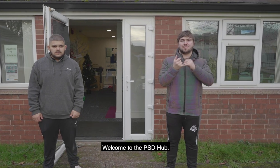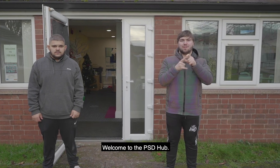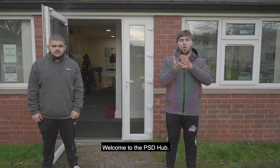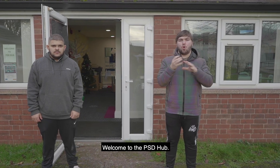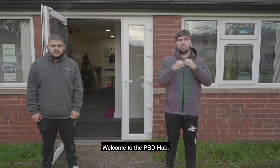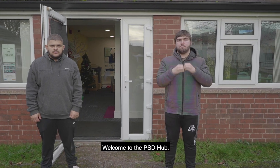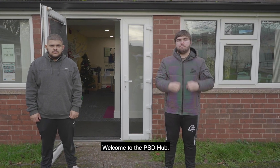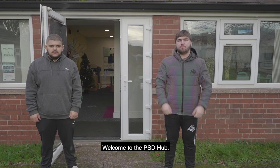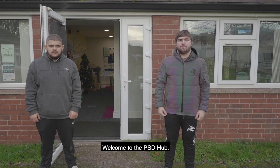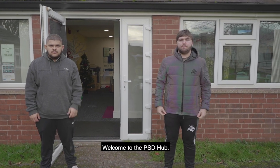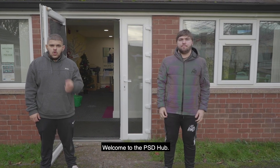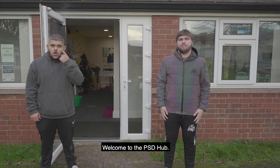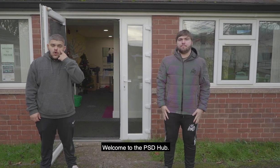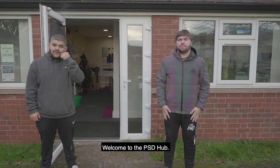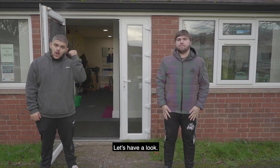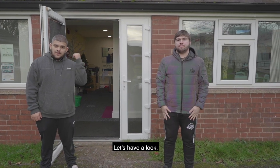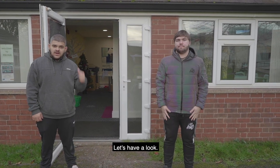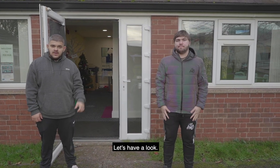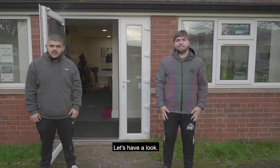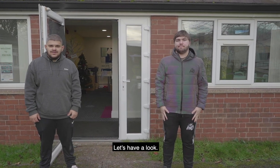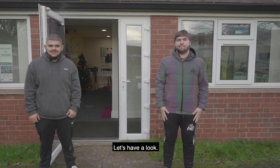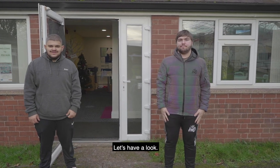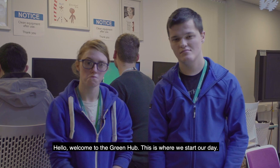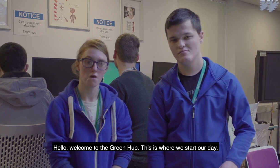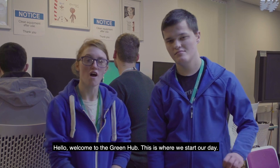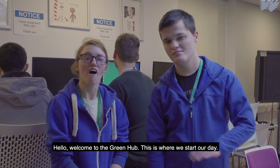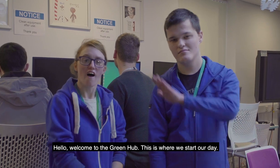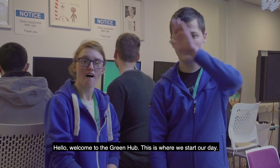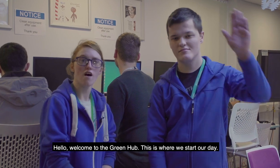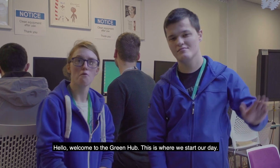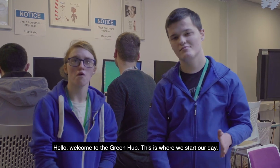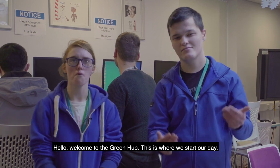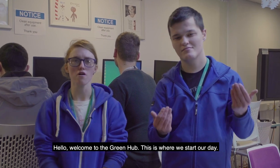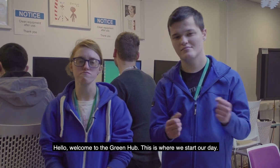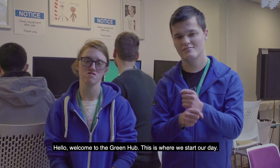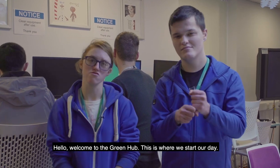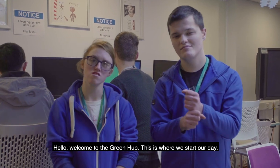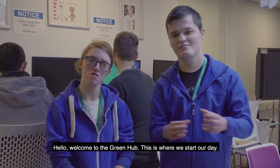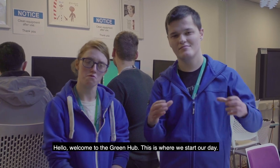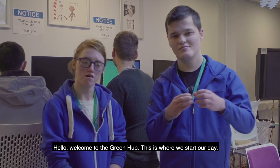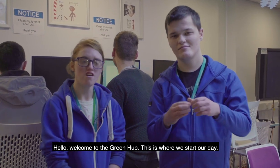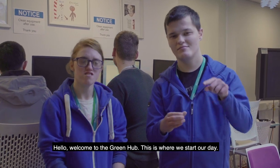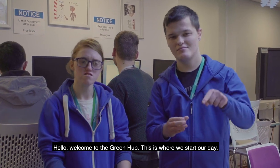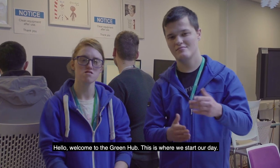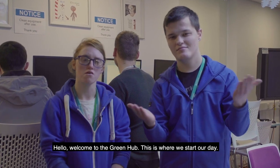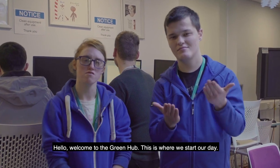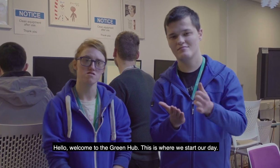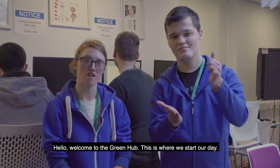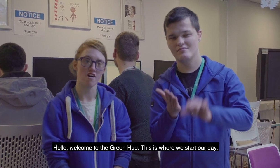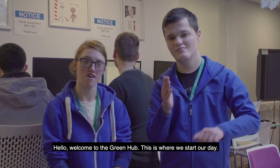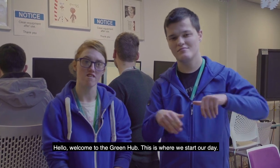Welcome to the PSD Hub. Let's have a look. Hello and welcome to the Green Hub. This is where we start our